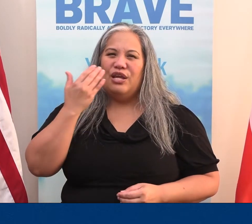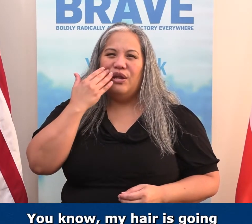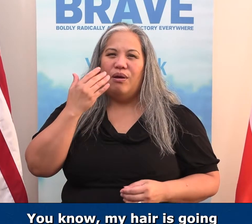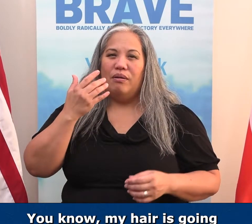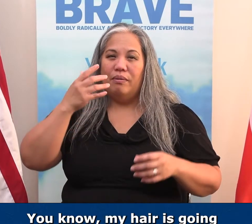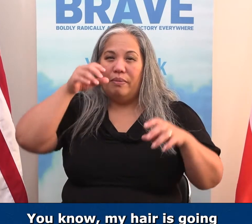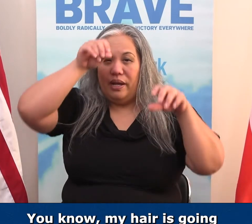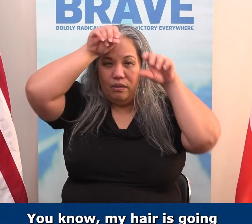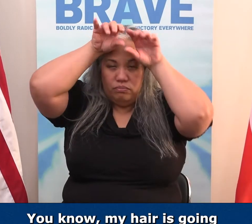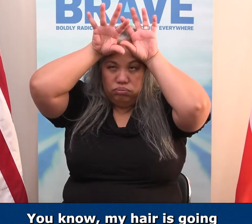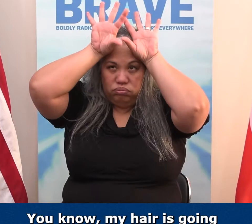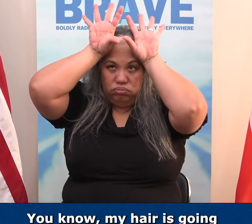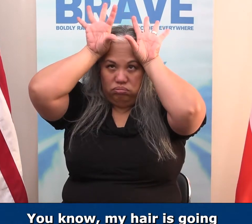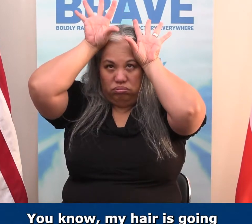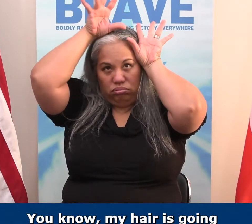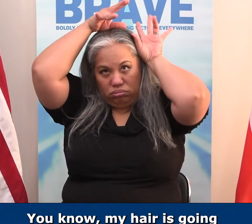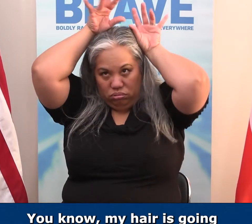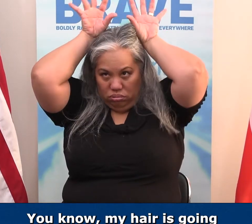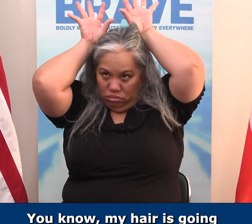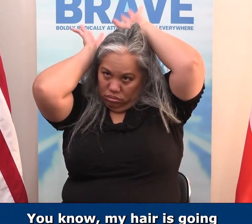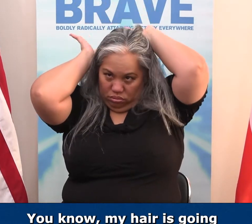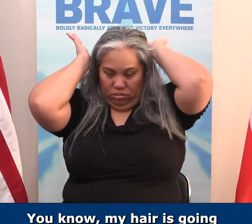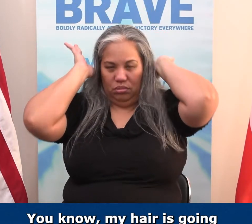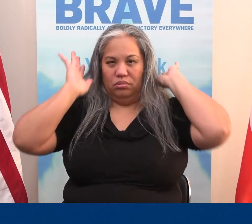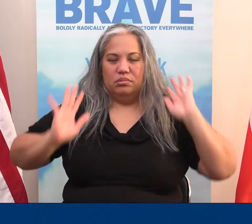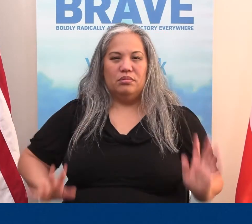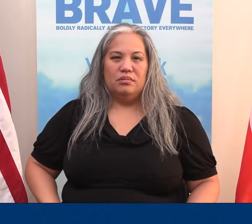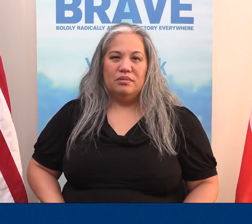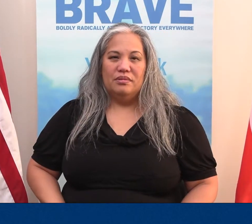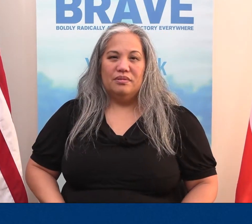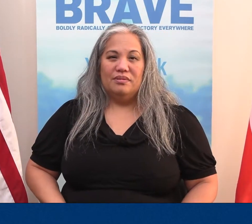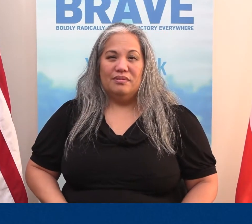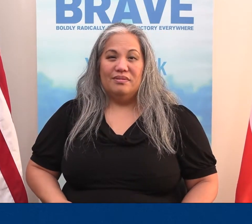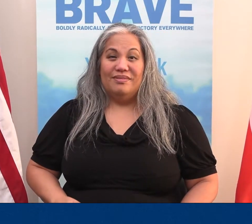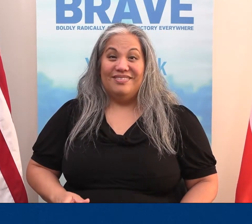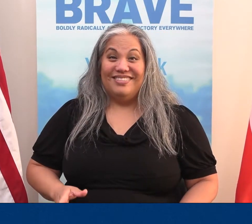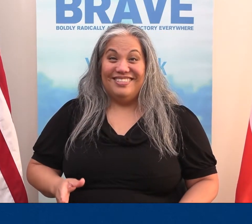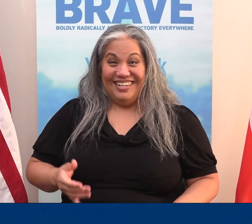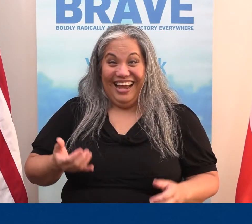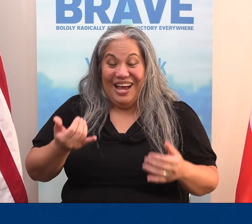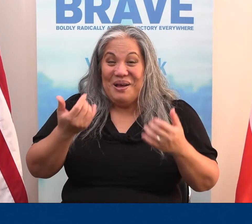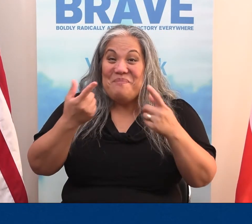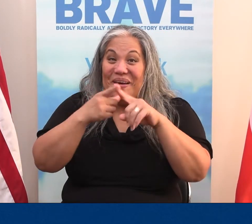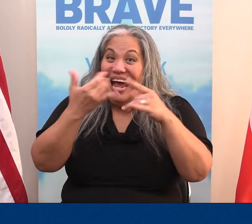You know, my hair is going every which way but loose. And at least I still have some hair, amen?